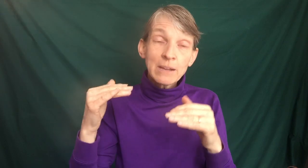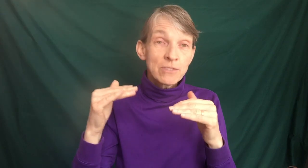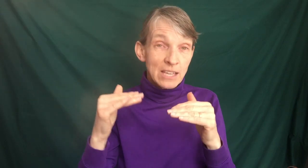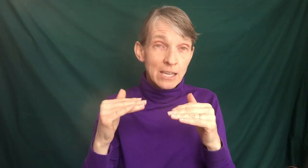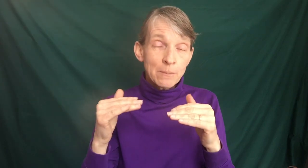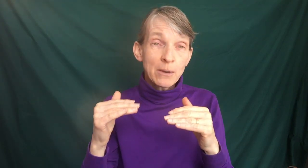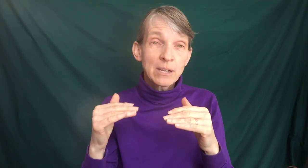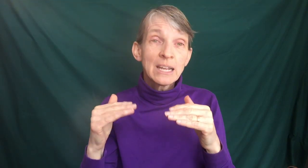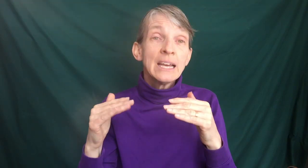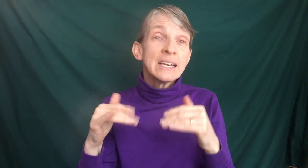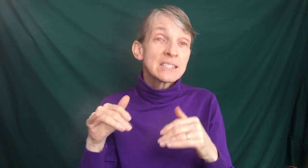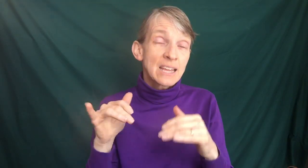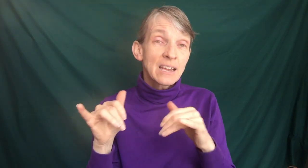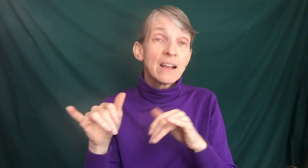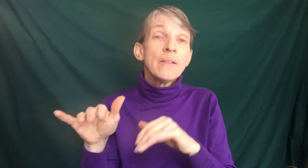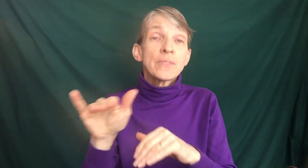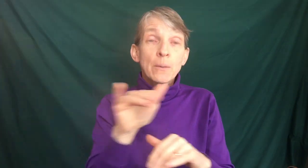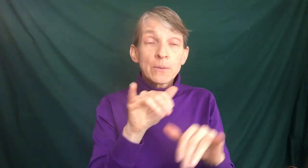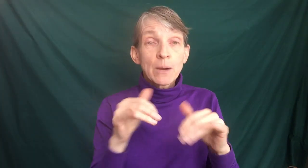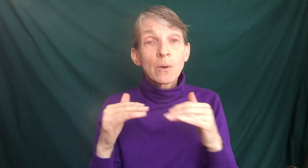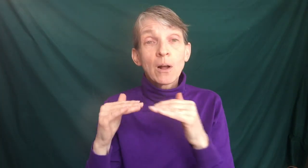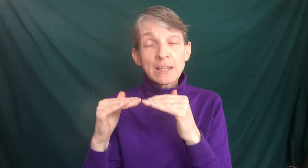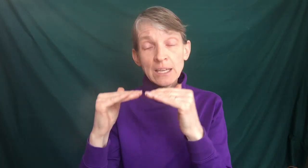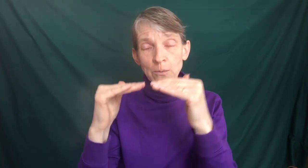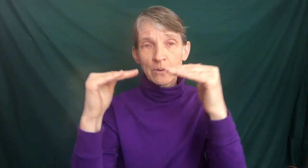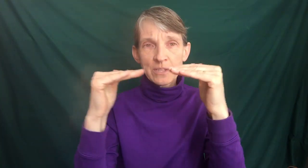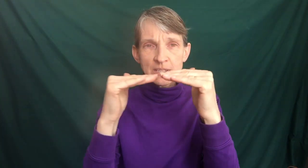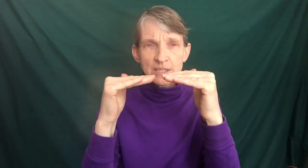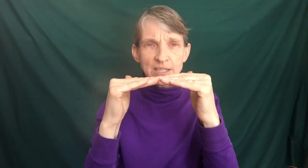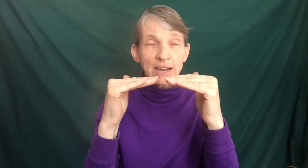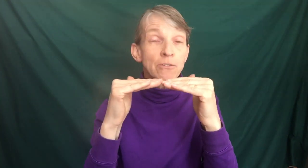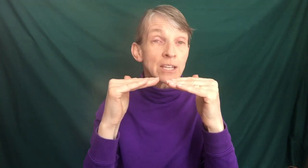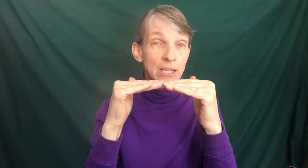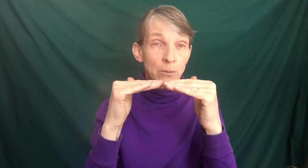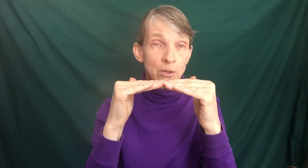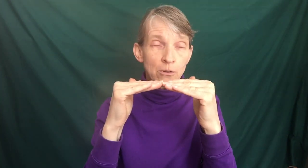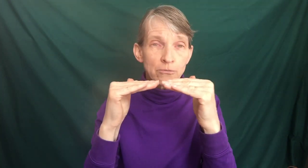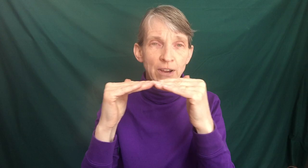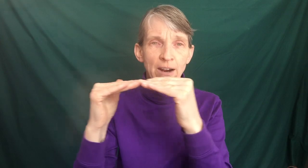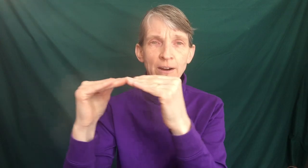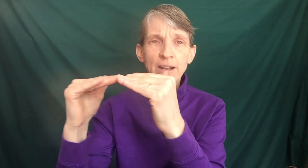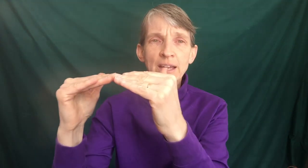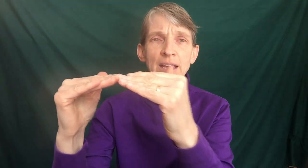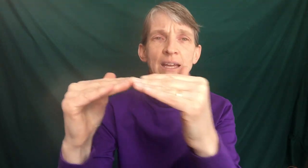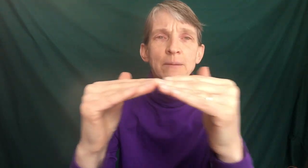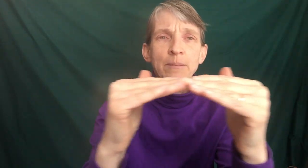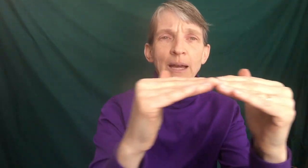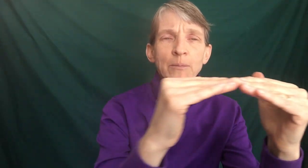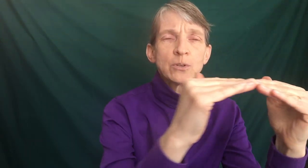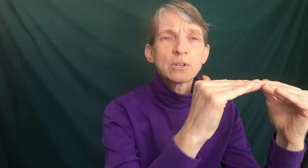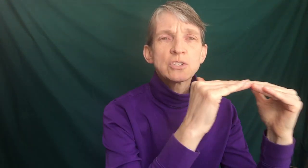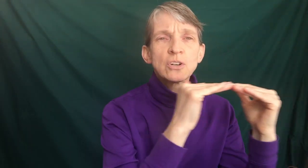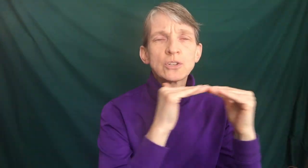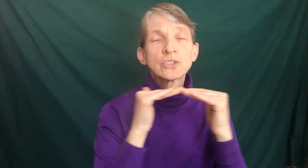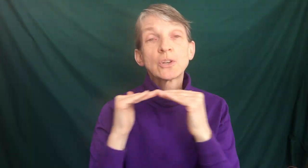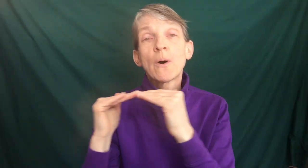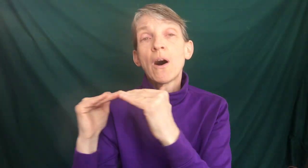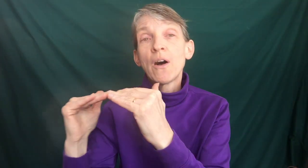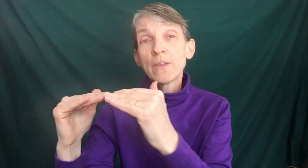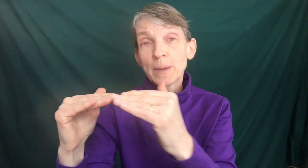way of thinking about it is saying that, that we're all equal. This is the sign for equal or fair. And, and we do it in a circle to show all the